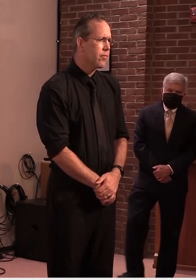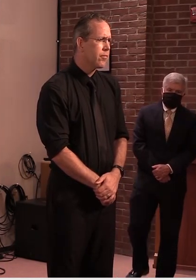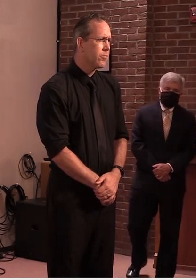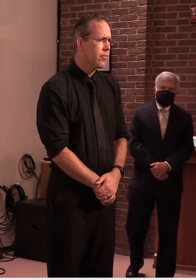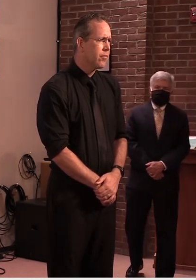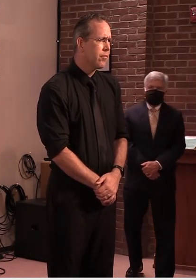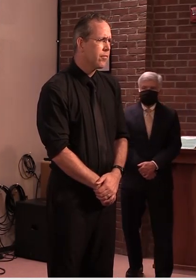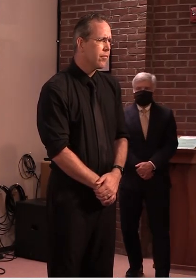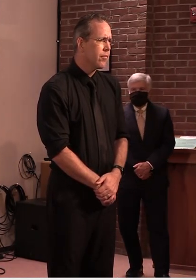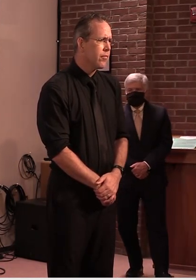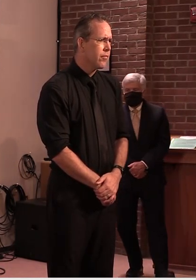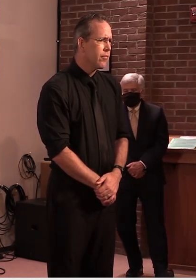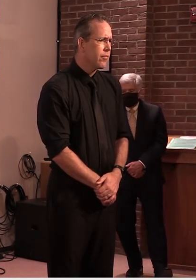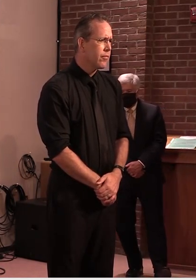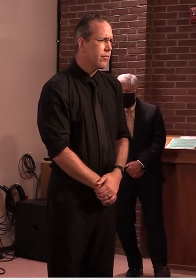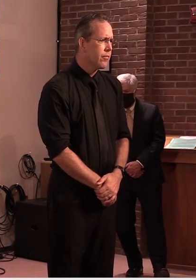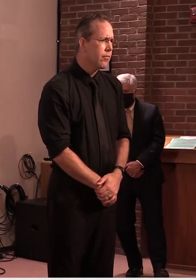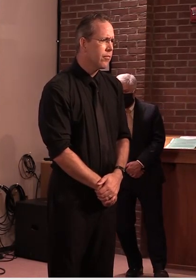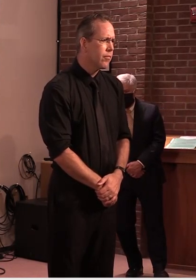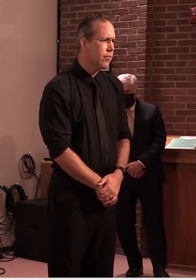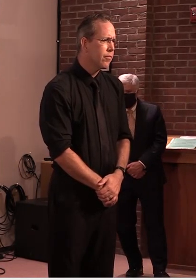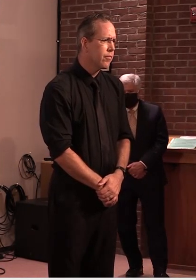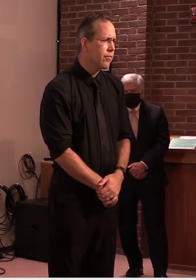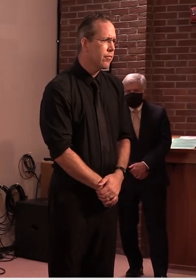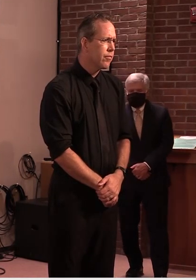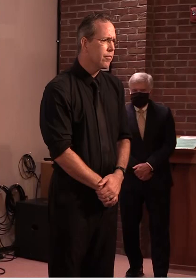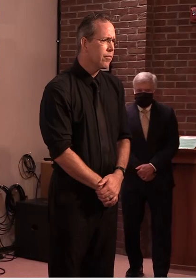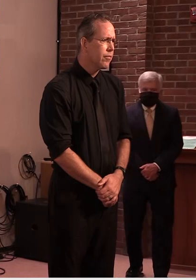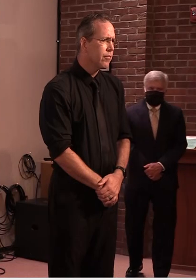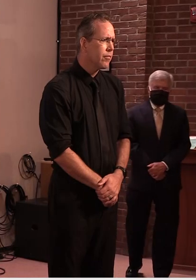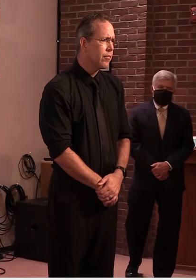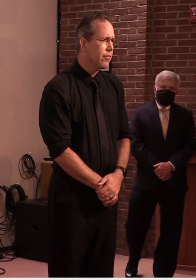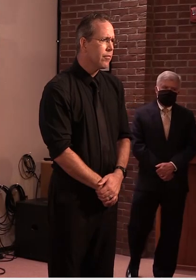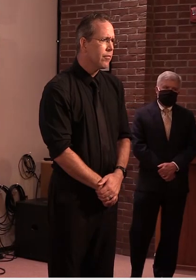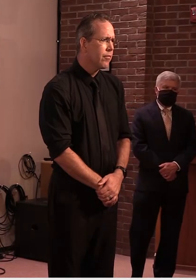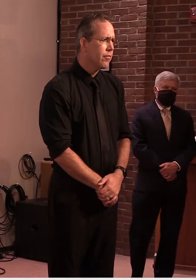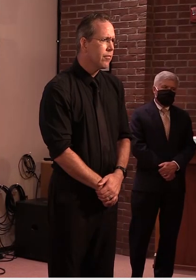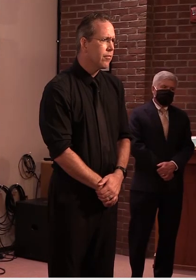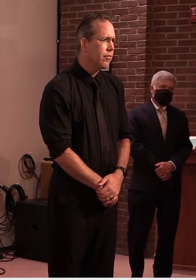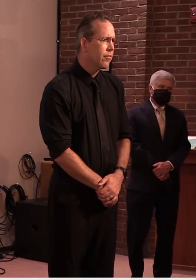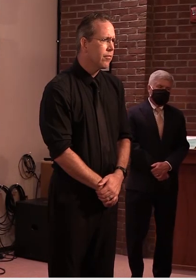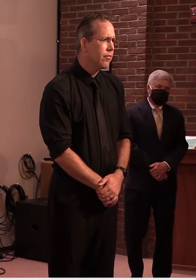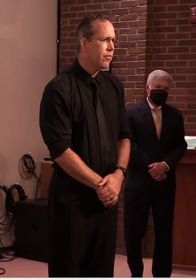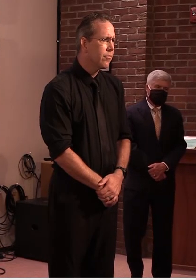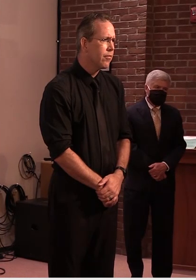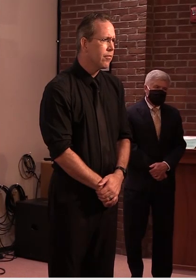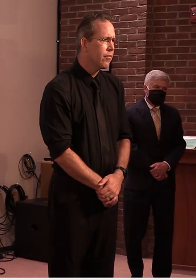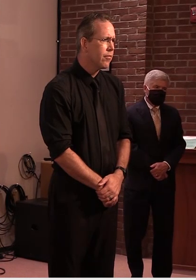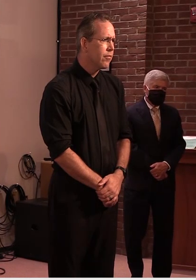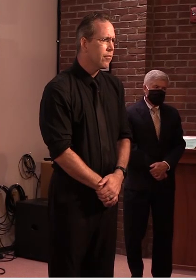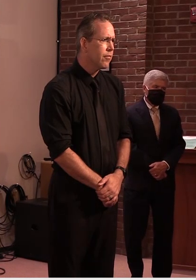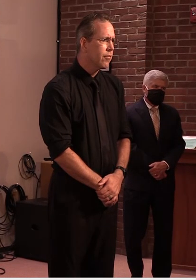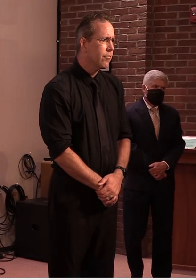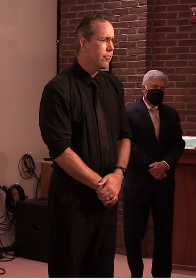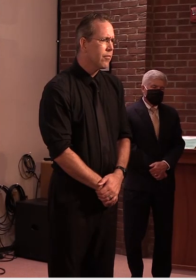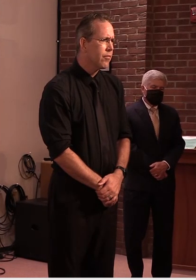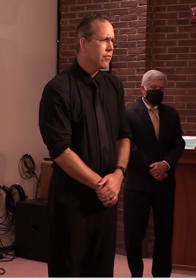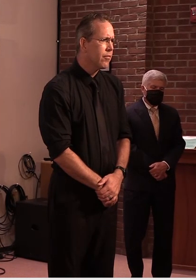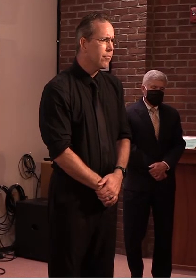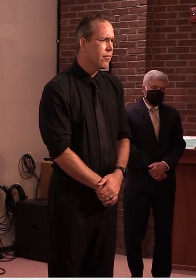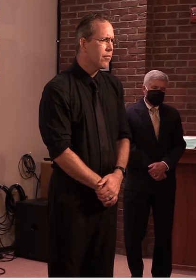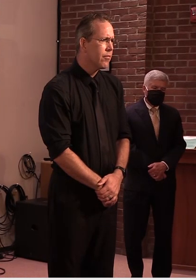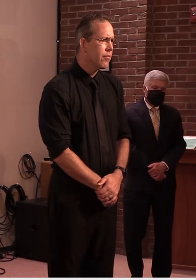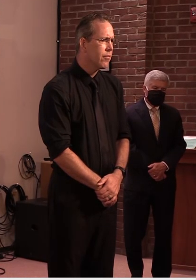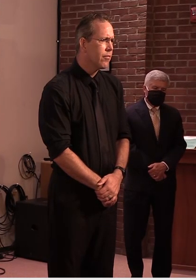water pollution spills in vermont totaling 12 million gallons he also says 12 spills of 2.3 million